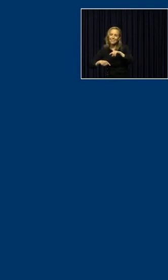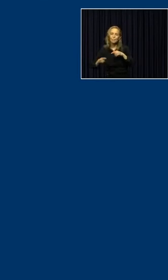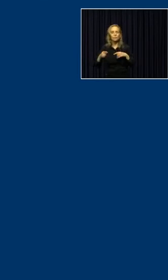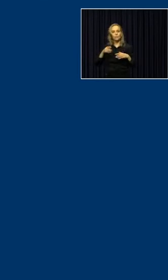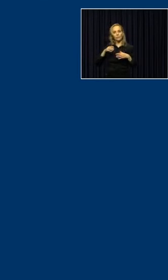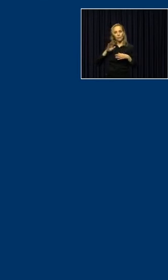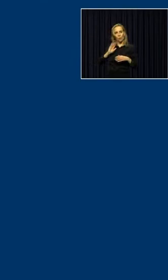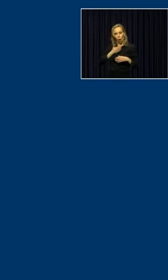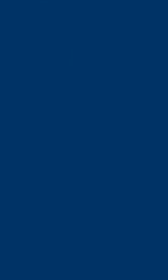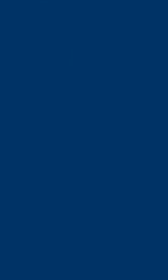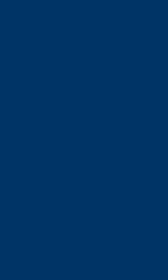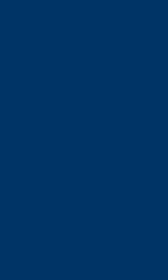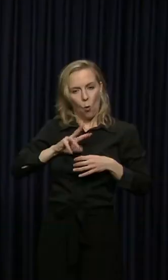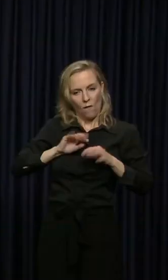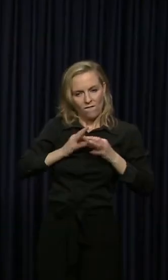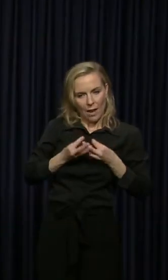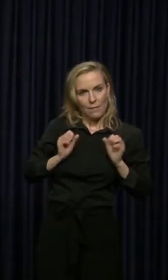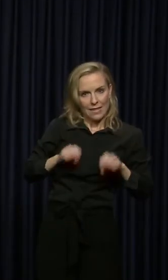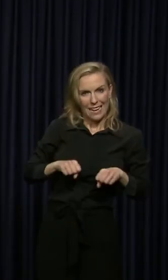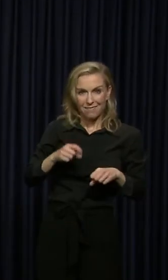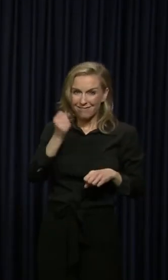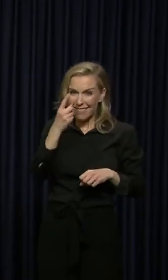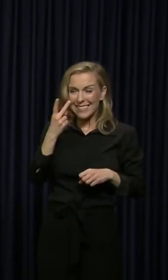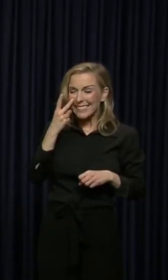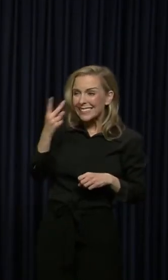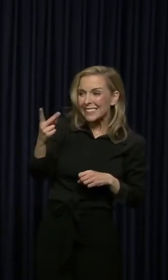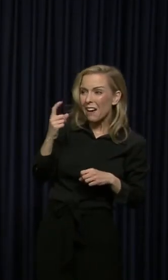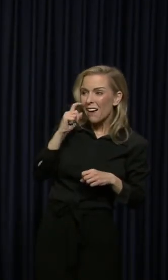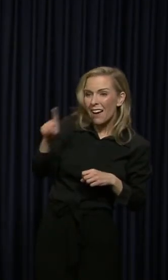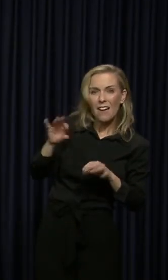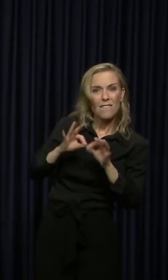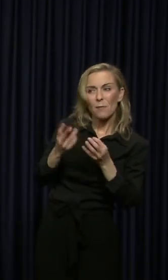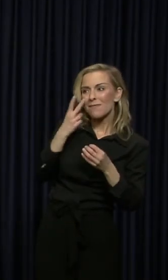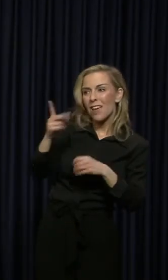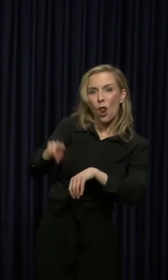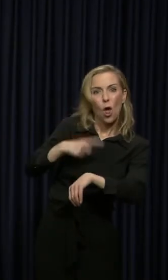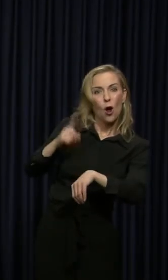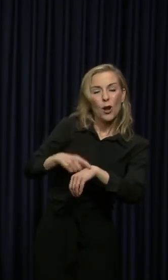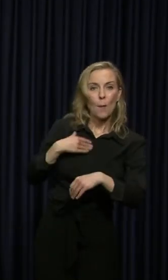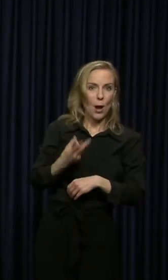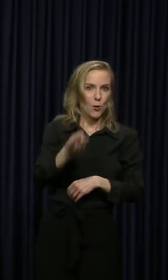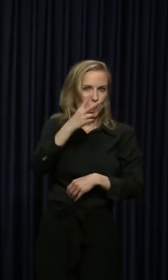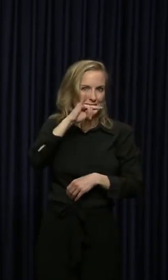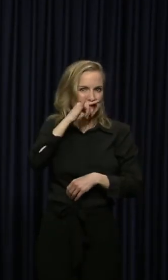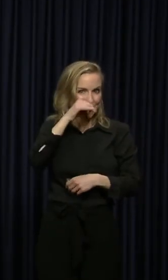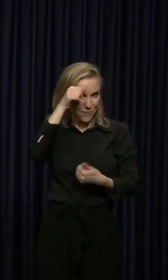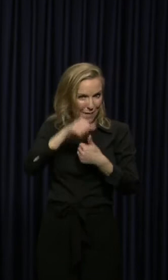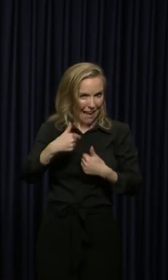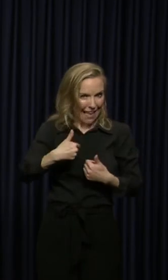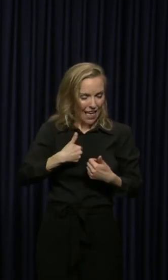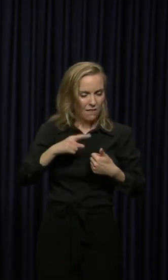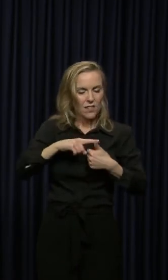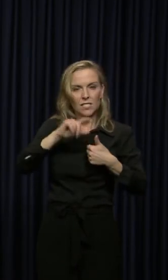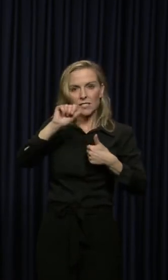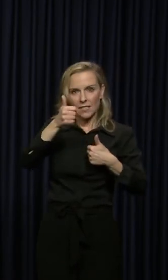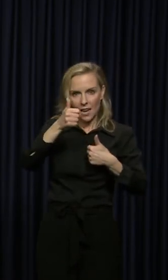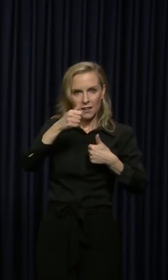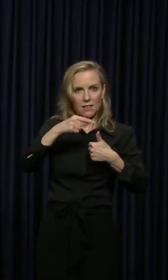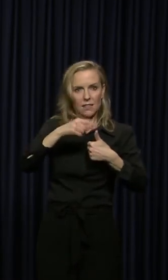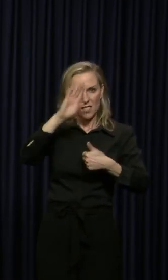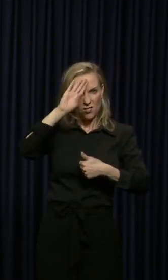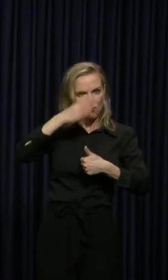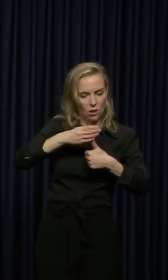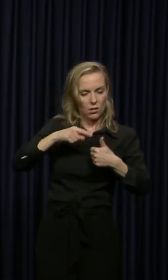have in a long time. You know, I've got two kids. My son Willis 10 and my daughter Lila is nine.